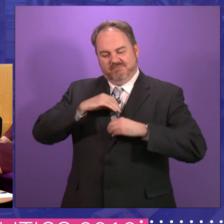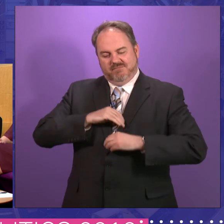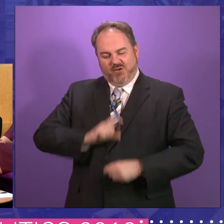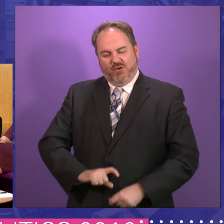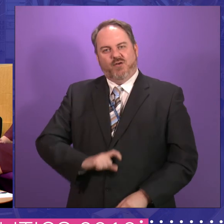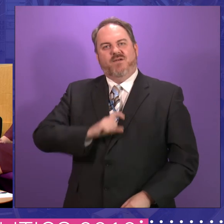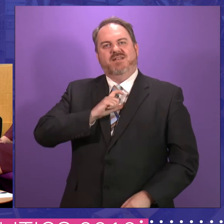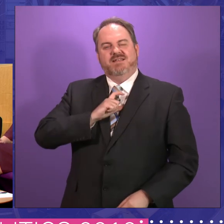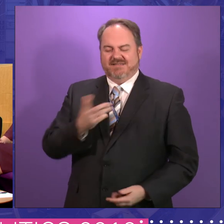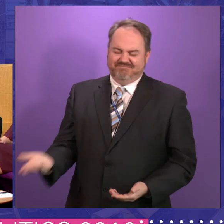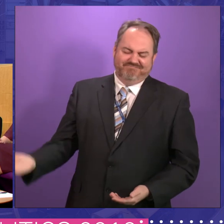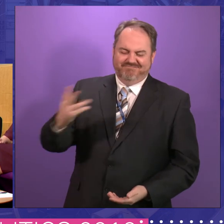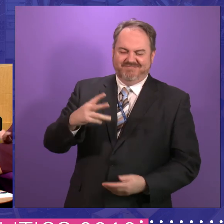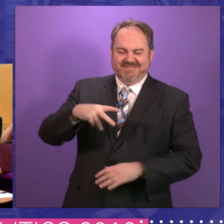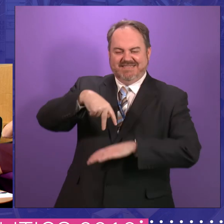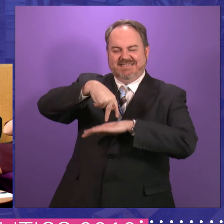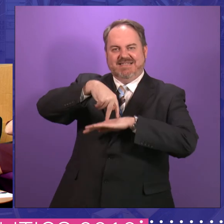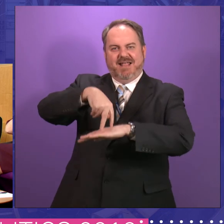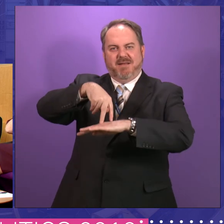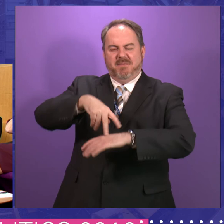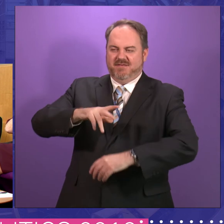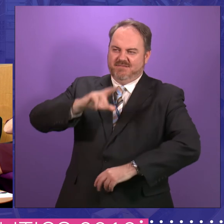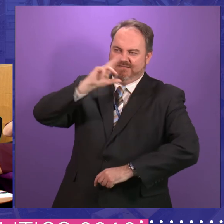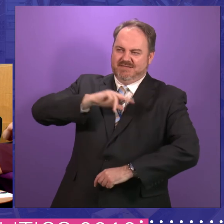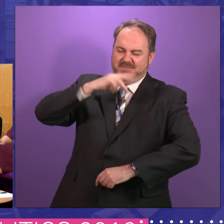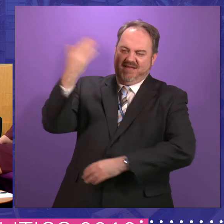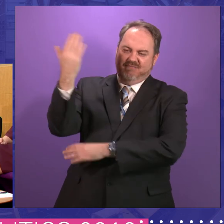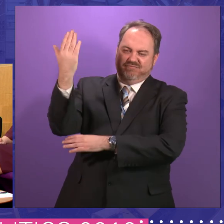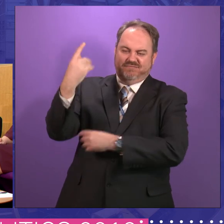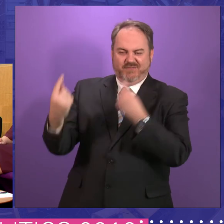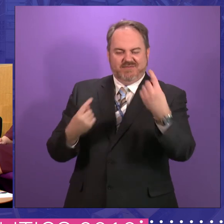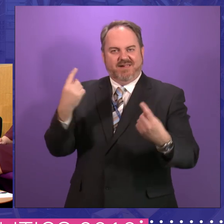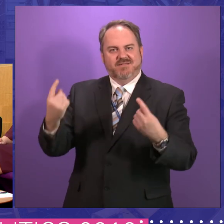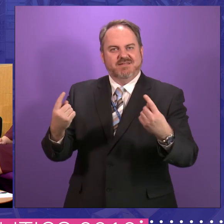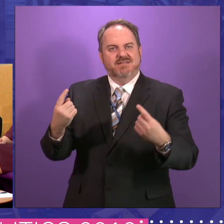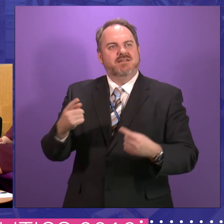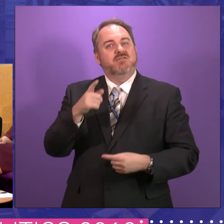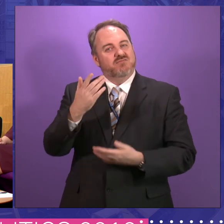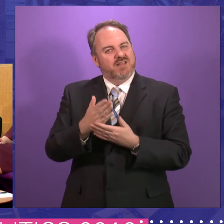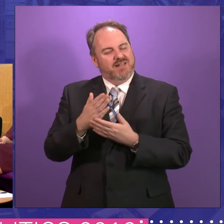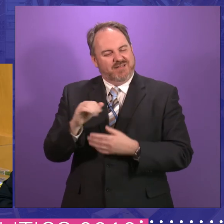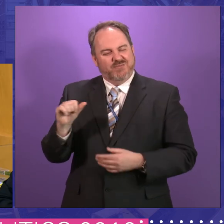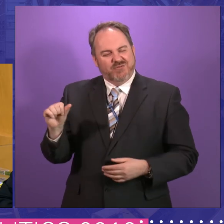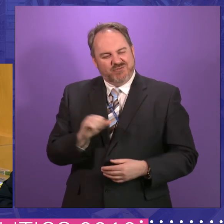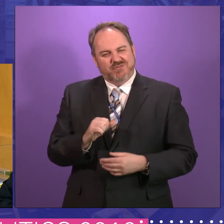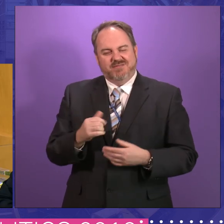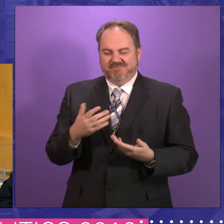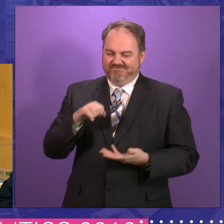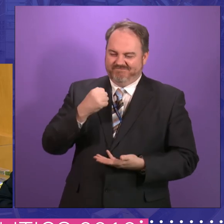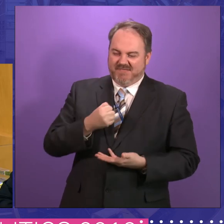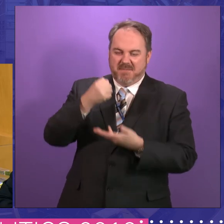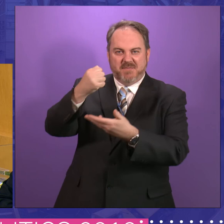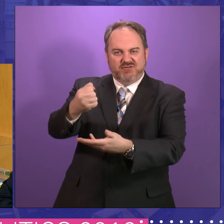confidence to get up and speak for themselves. Comment I made earlier about school councils. If you don't give them, uh, a budget,